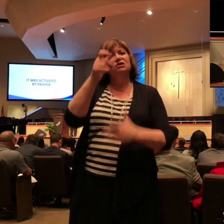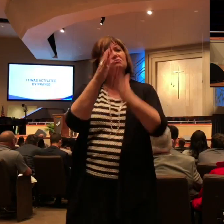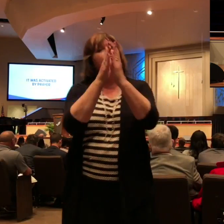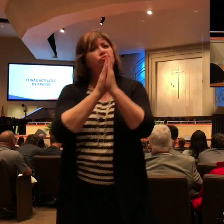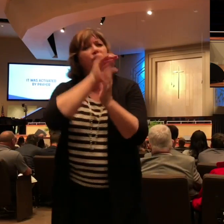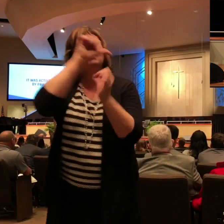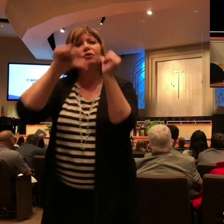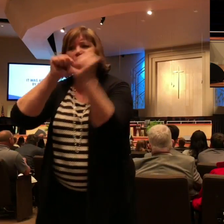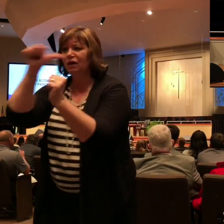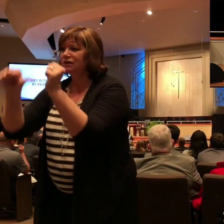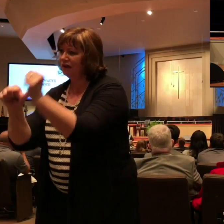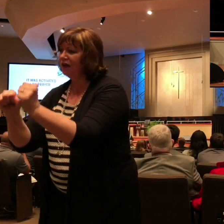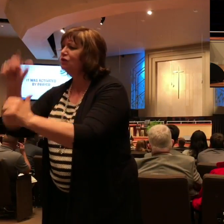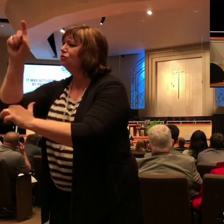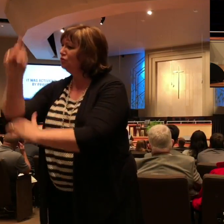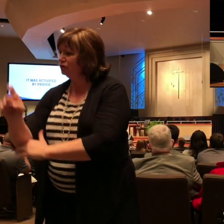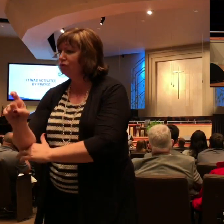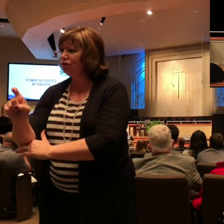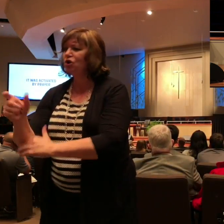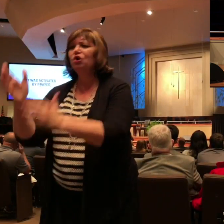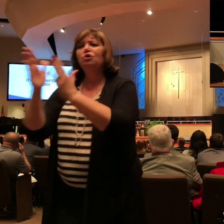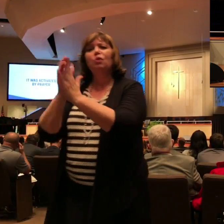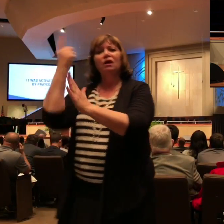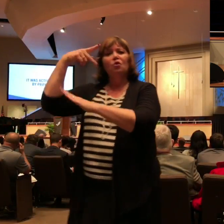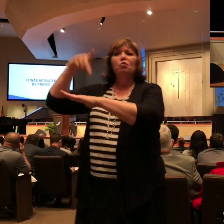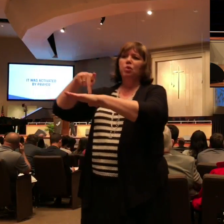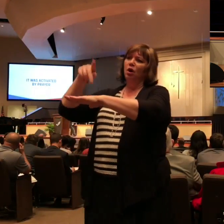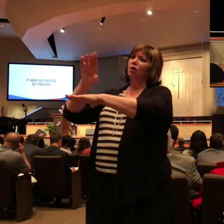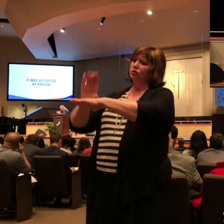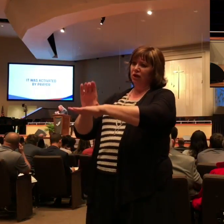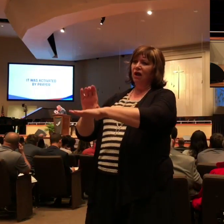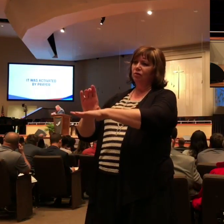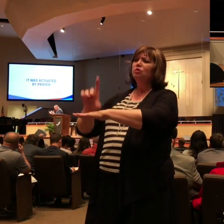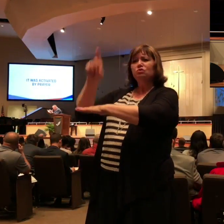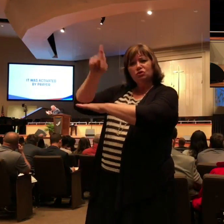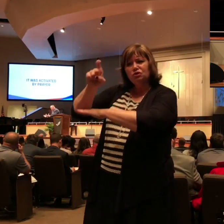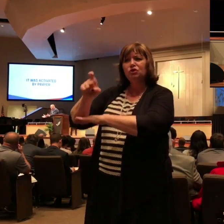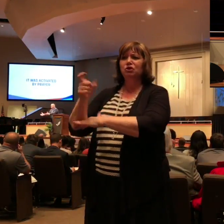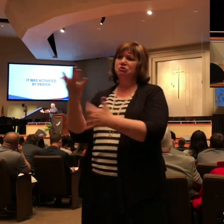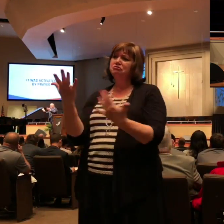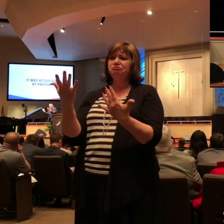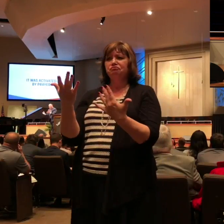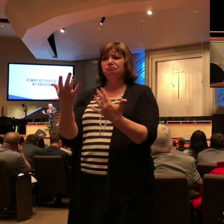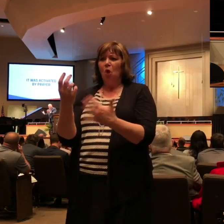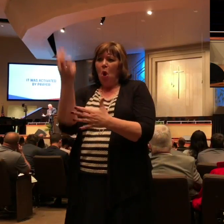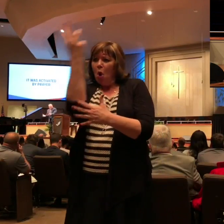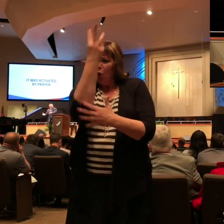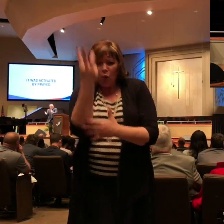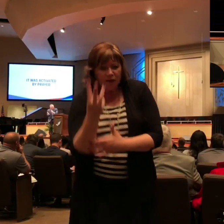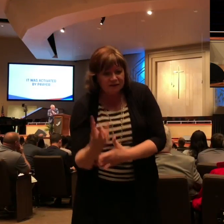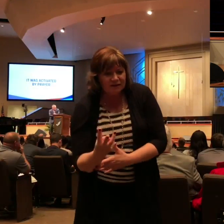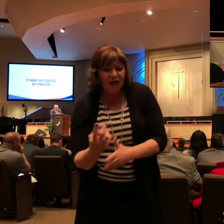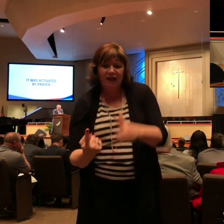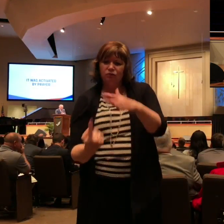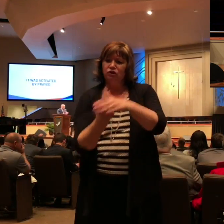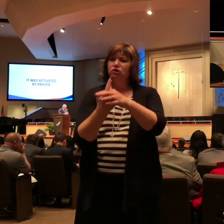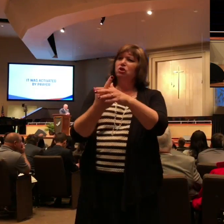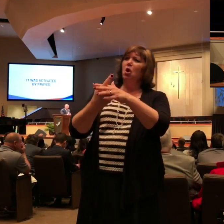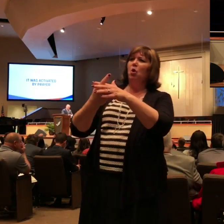for the other. May we pray for our pastor as we come to the Wednesday night Bible study and prayer time and we receive that prayer